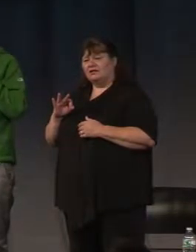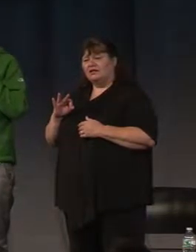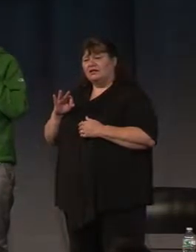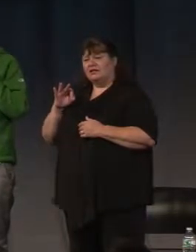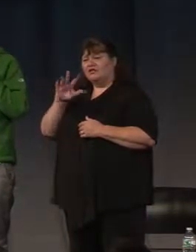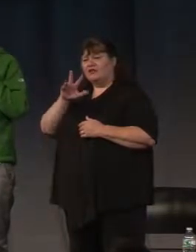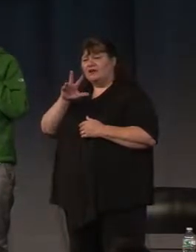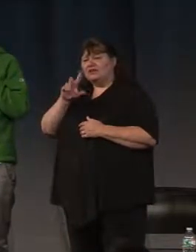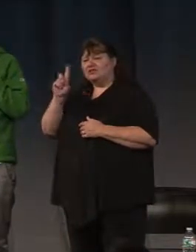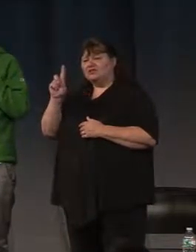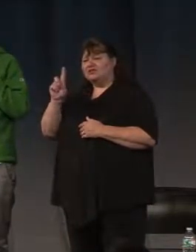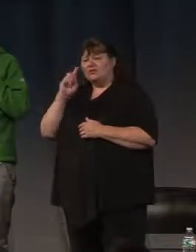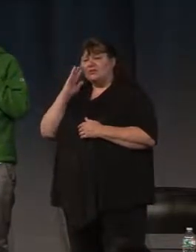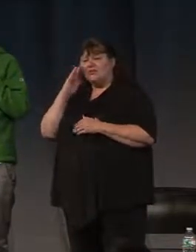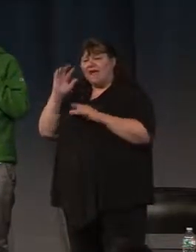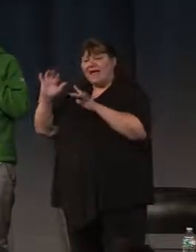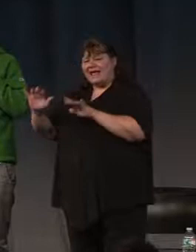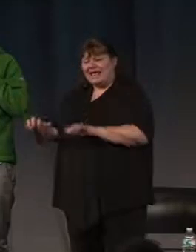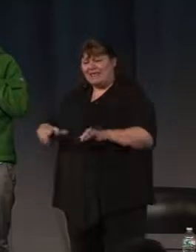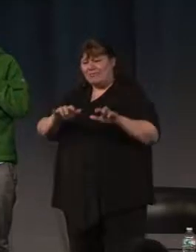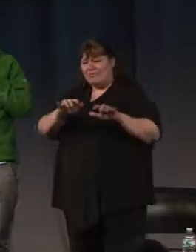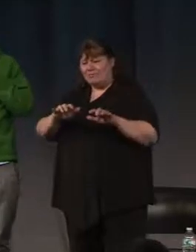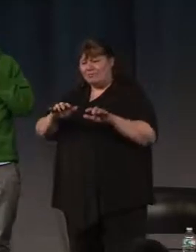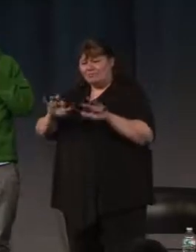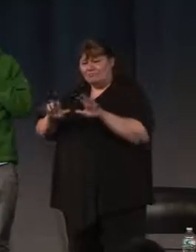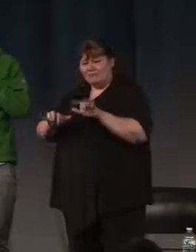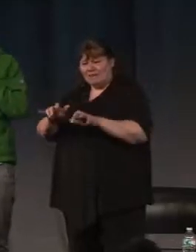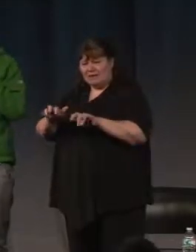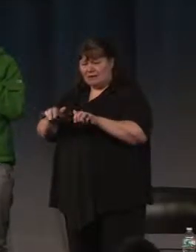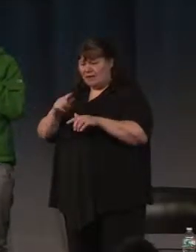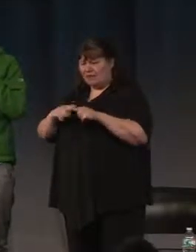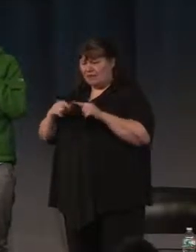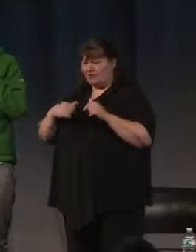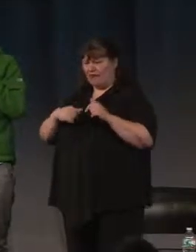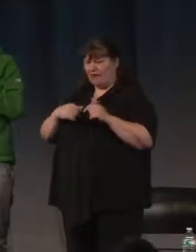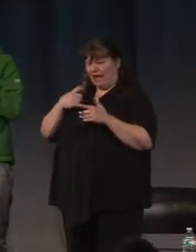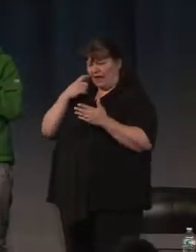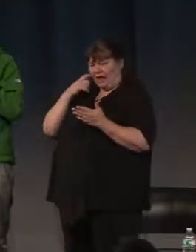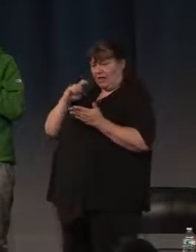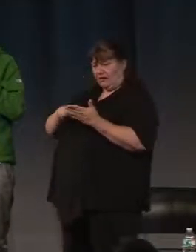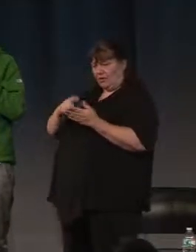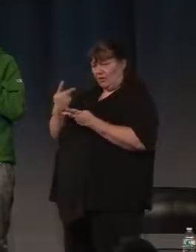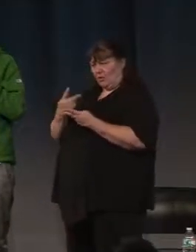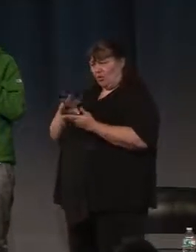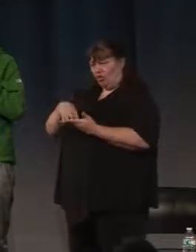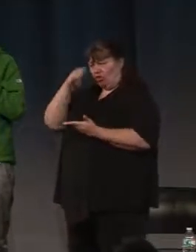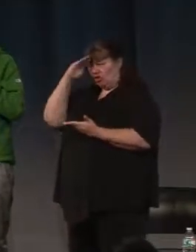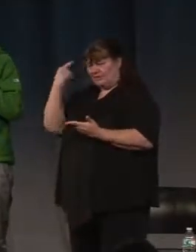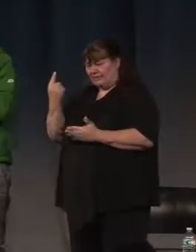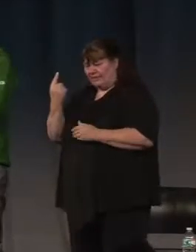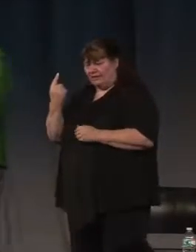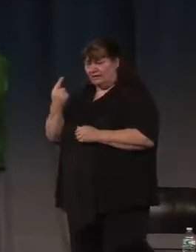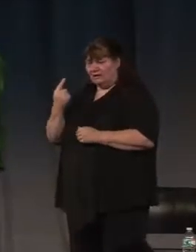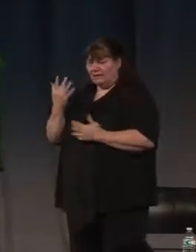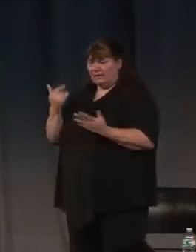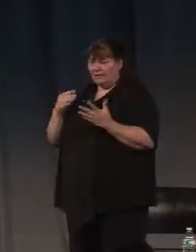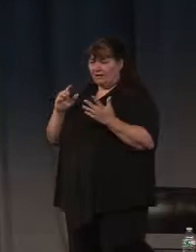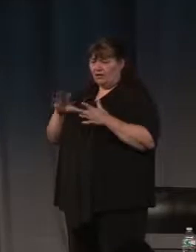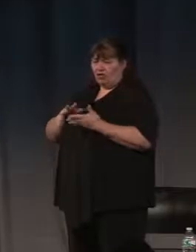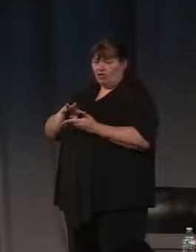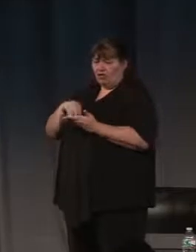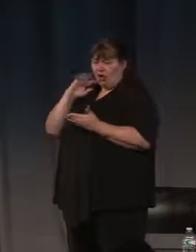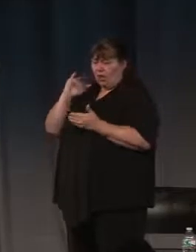Does it mean somehow, you know, if we can really kind of track sense, maybe we might learn also something. Somehow we could be able to move.